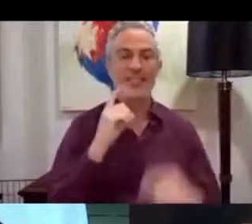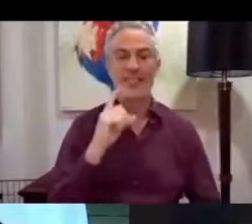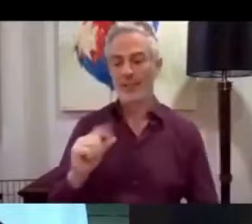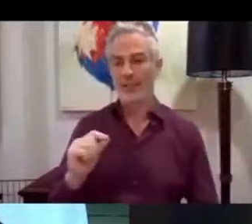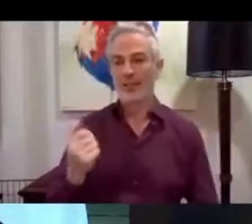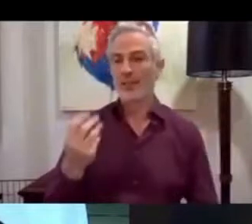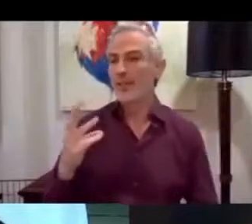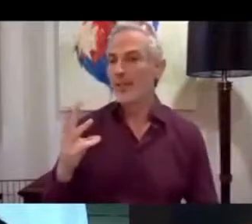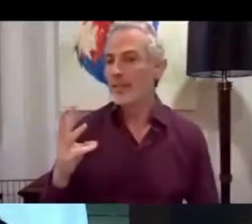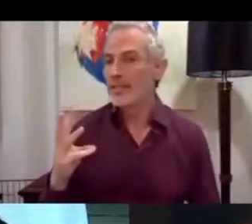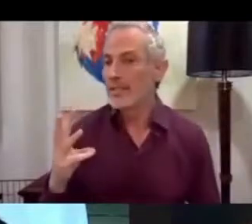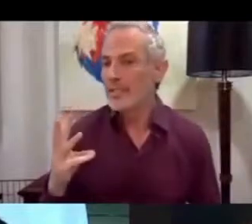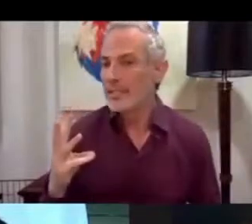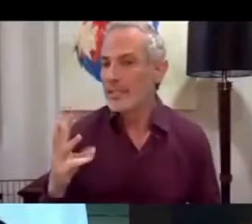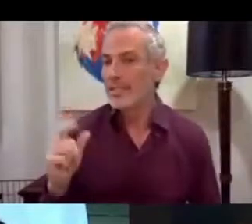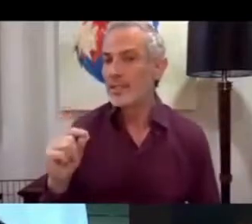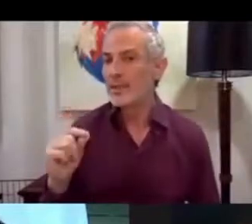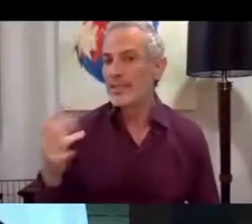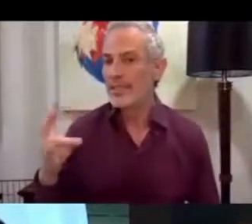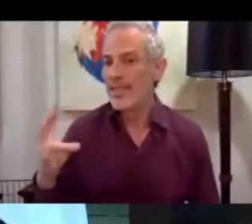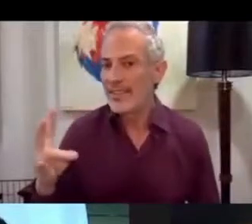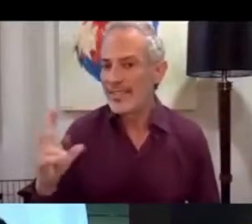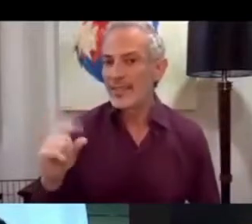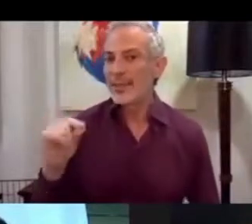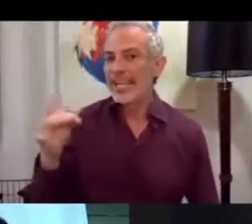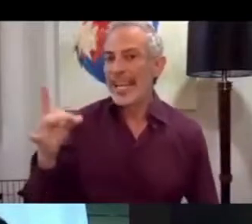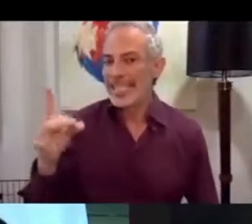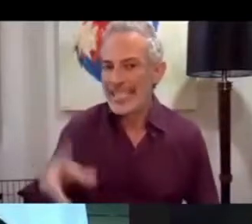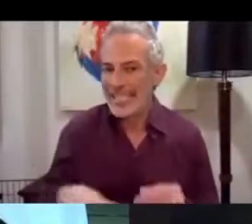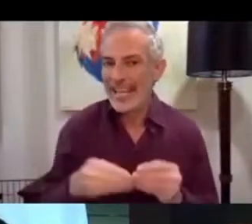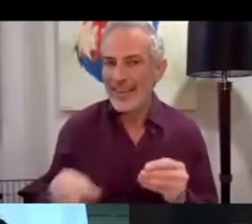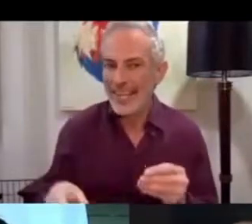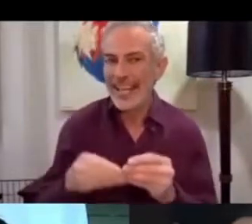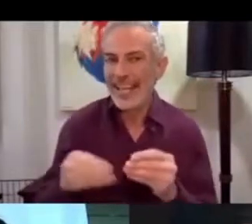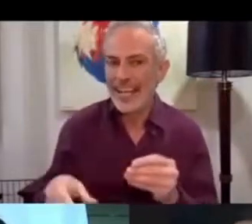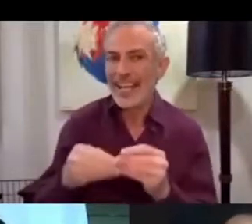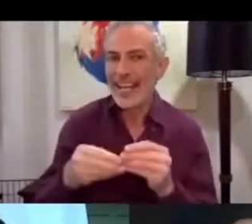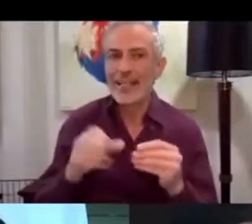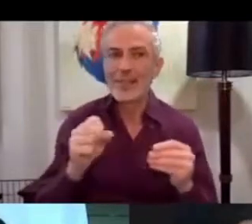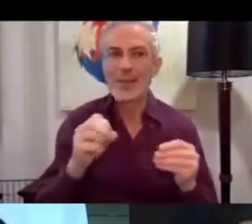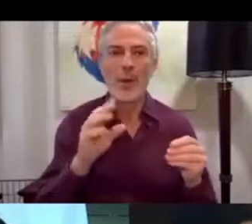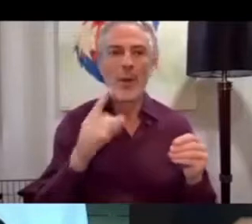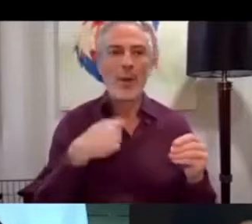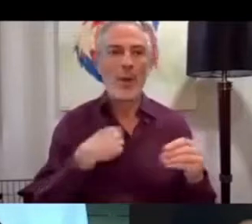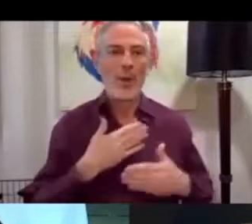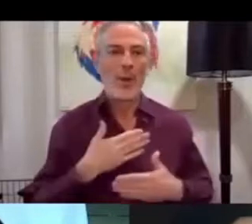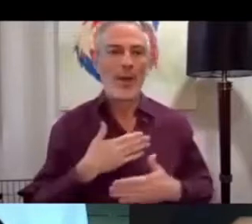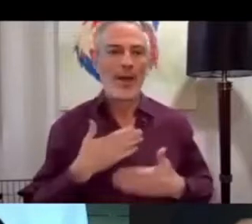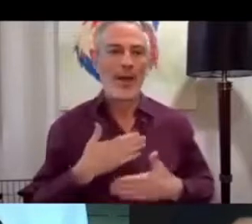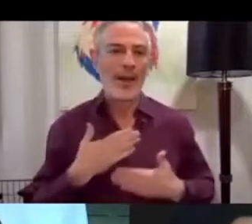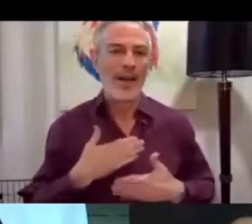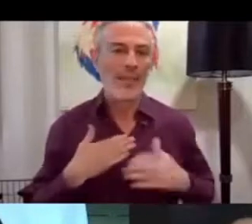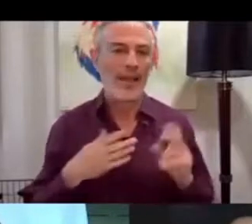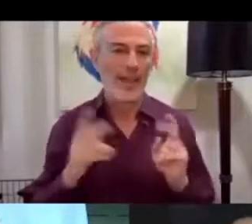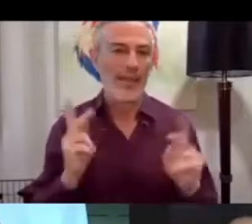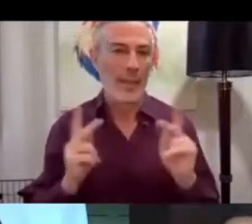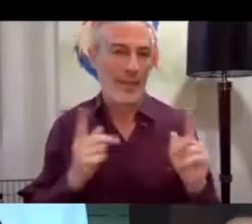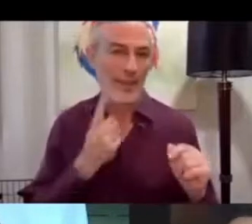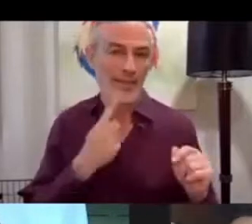17, 18. So I'm glad that people are telling me that they can't really tell there's, it's, it's, pretty